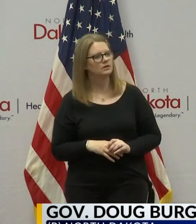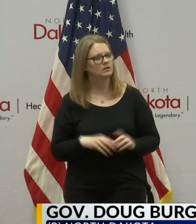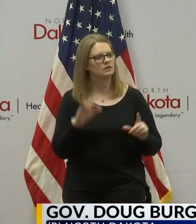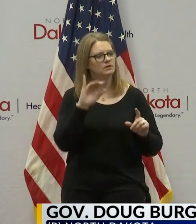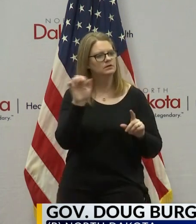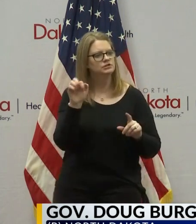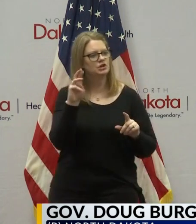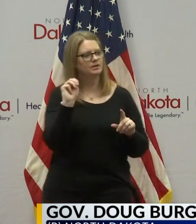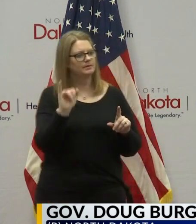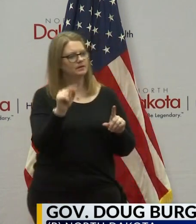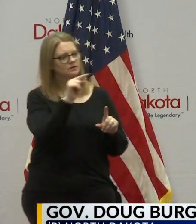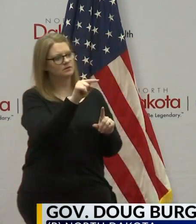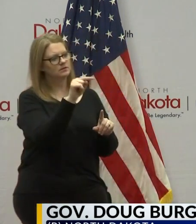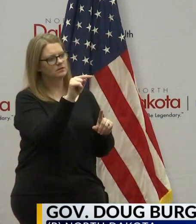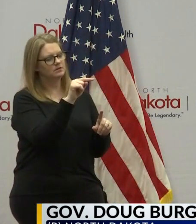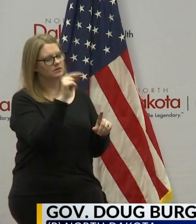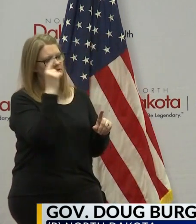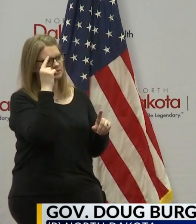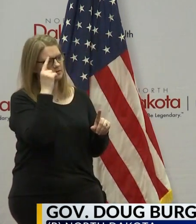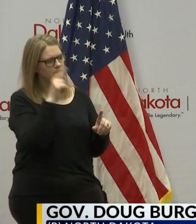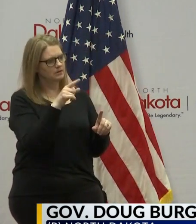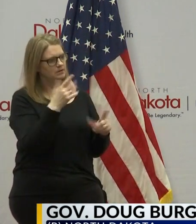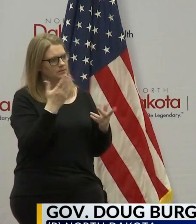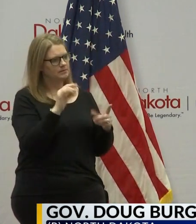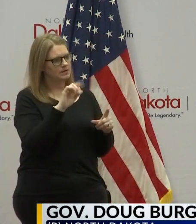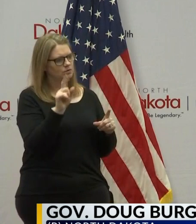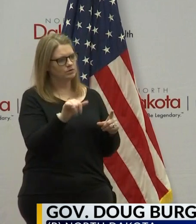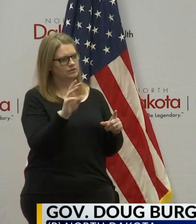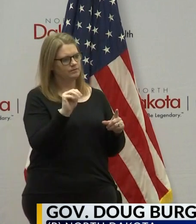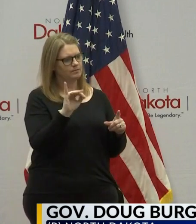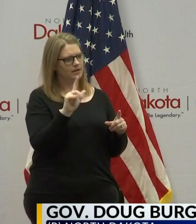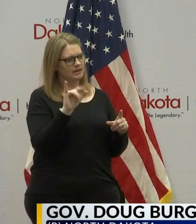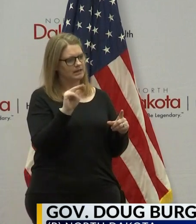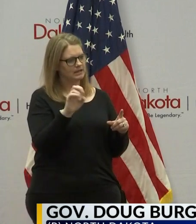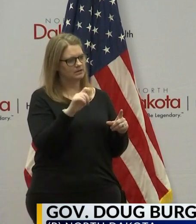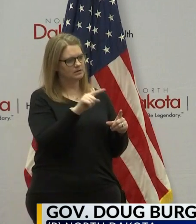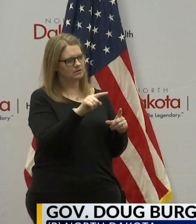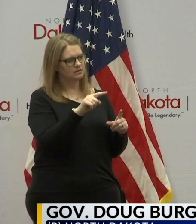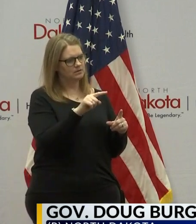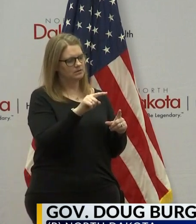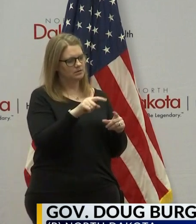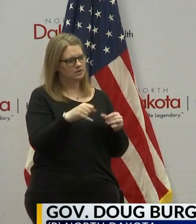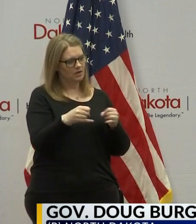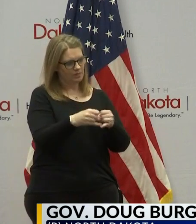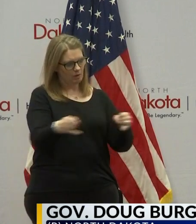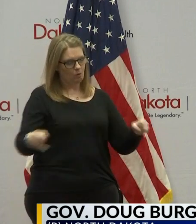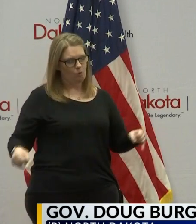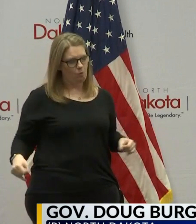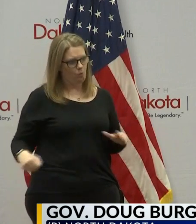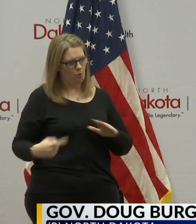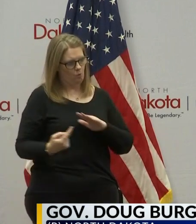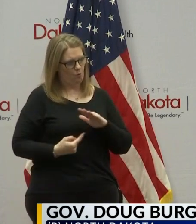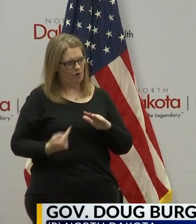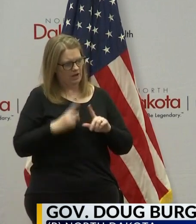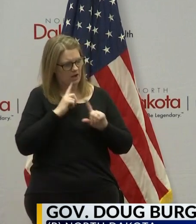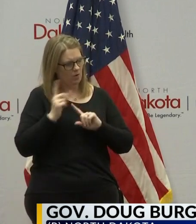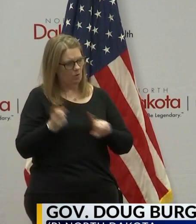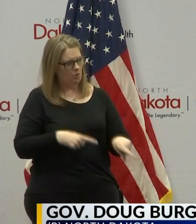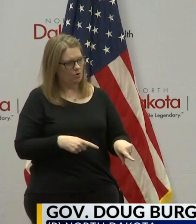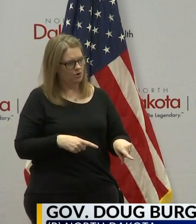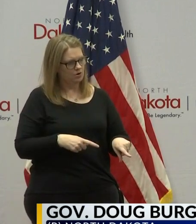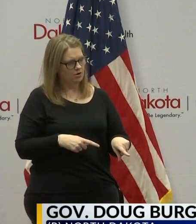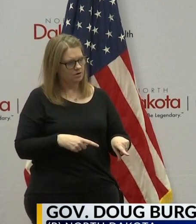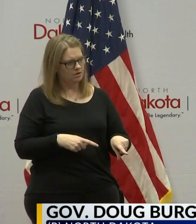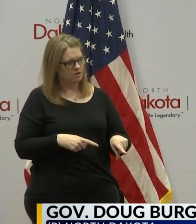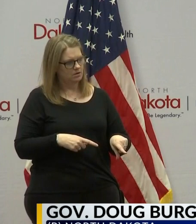Jeremy, and then Jacob. This might be a question for Mylan as well. I'm wondering if the quarantine order for LM workers also applies to